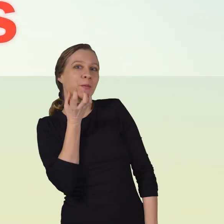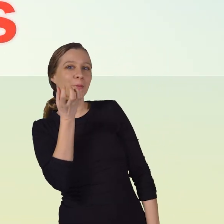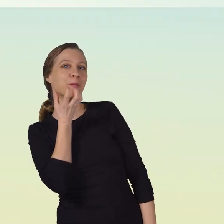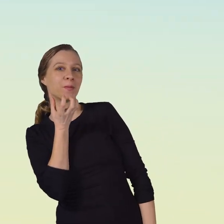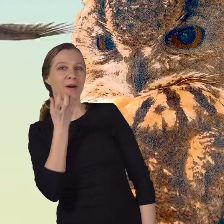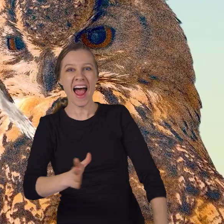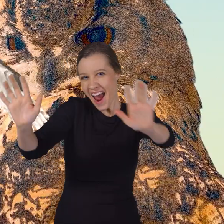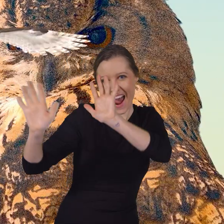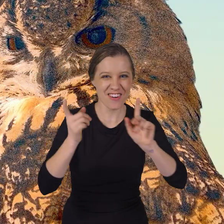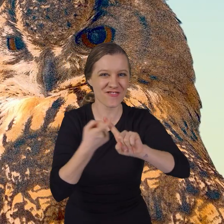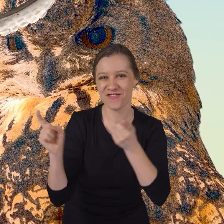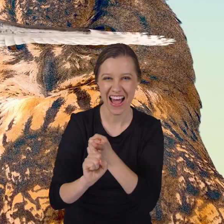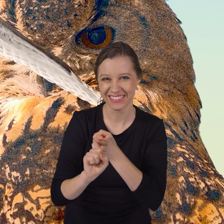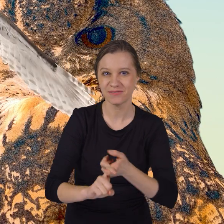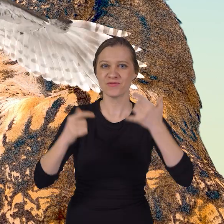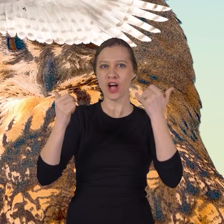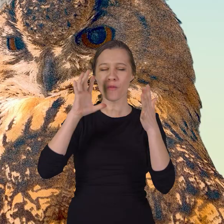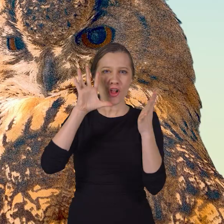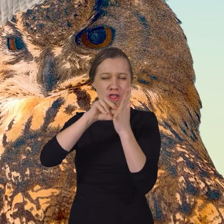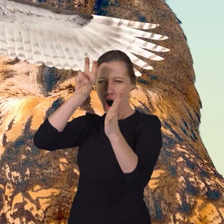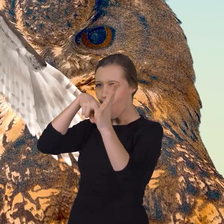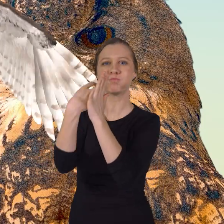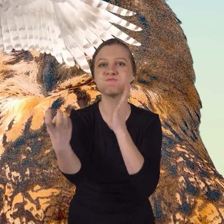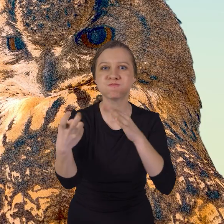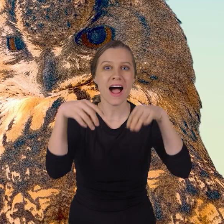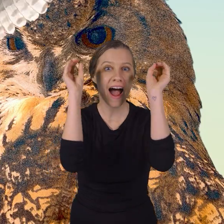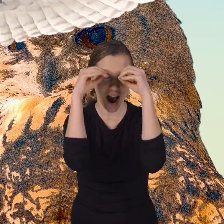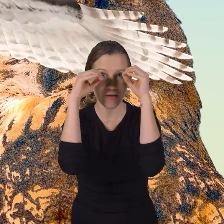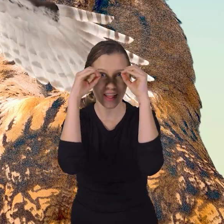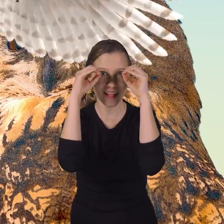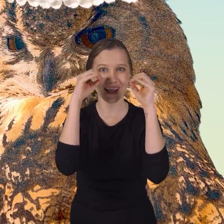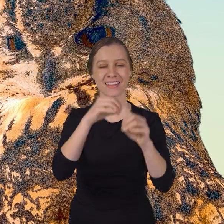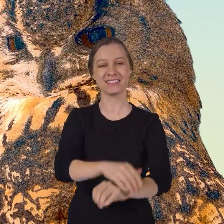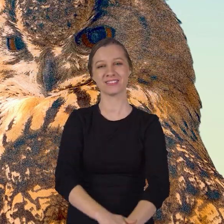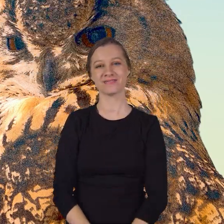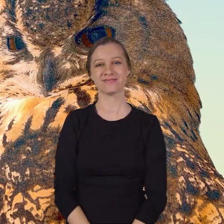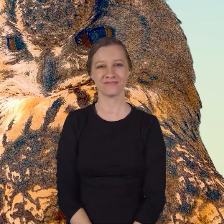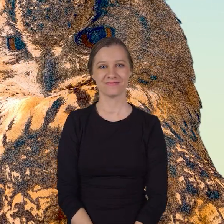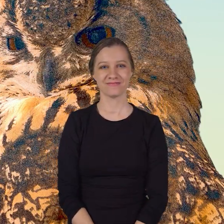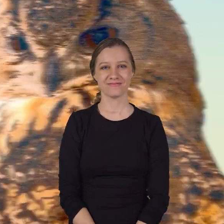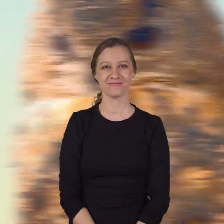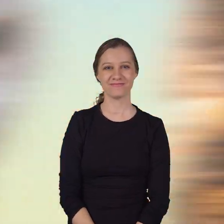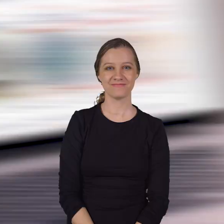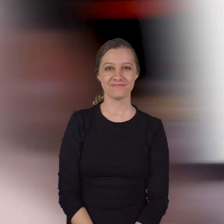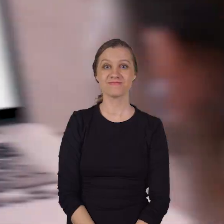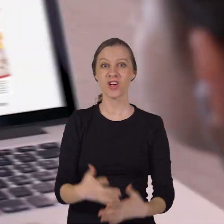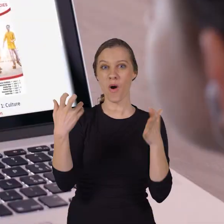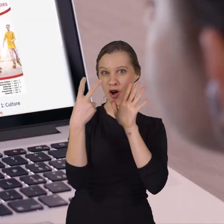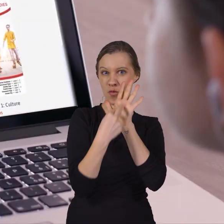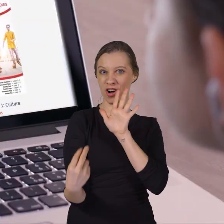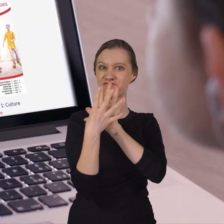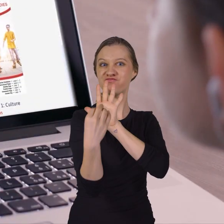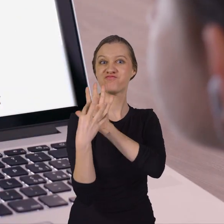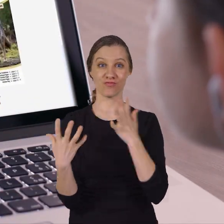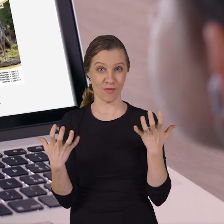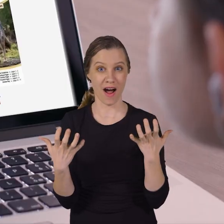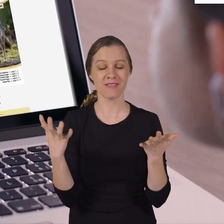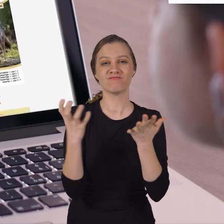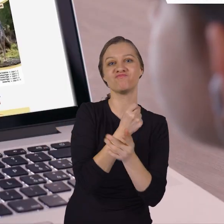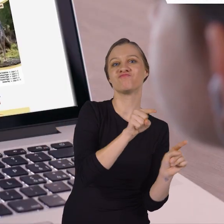Hello friends. Today we're gonna learn all about owls. If you want to read along with